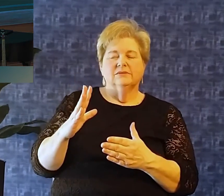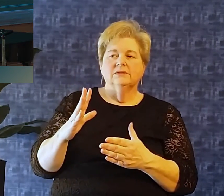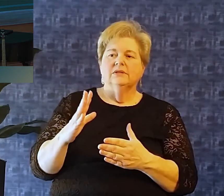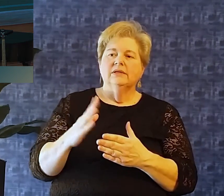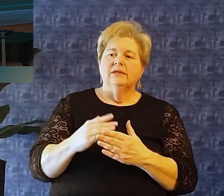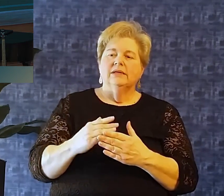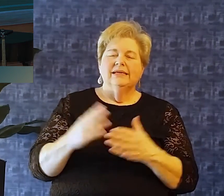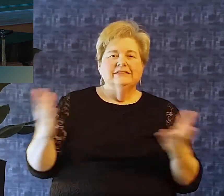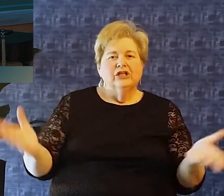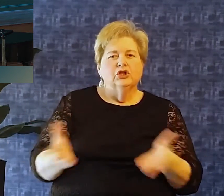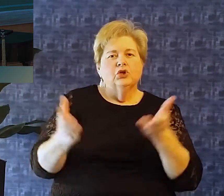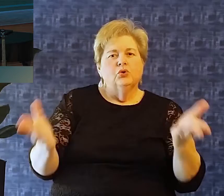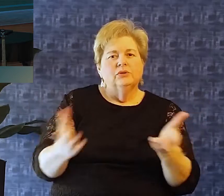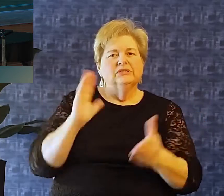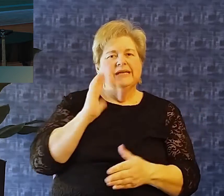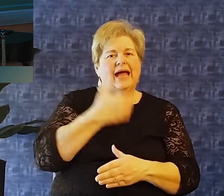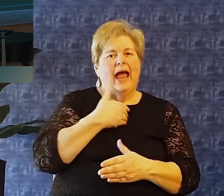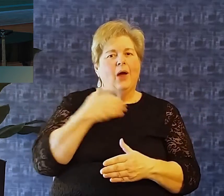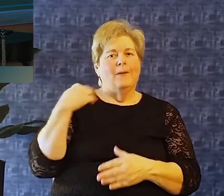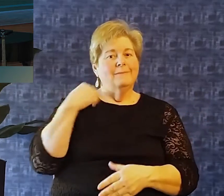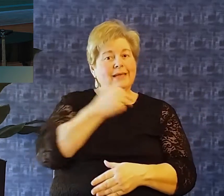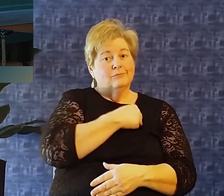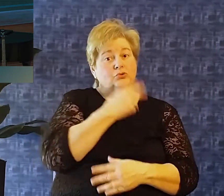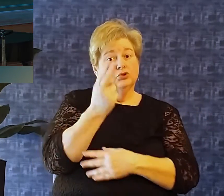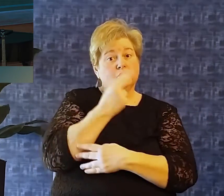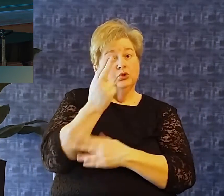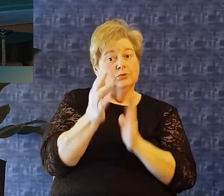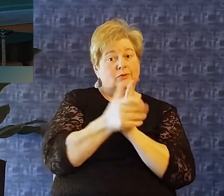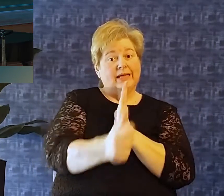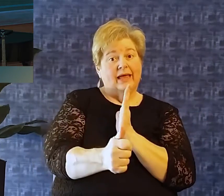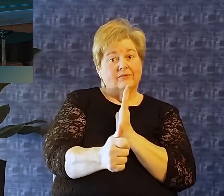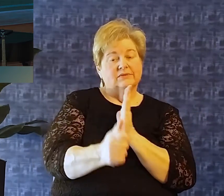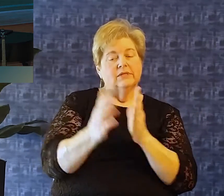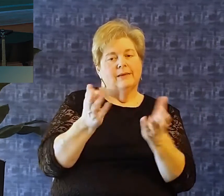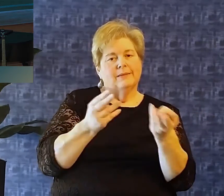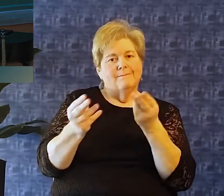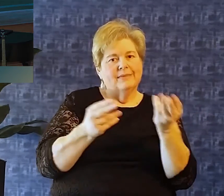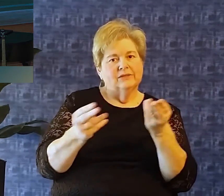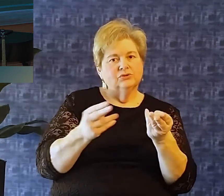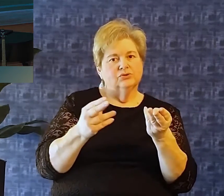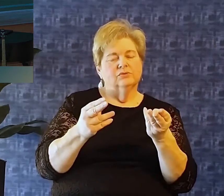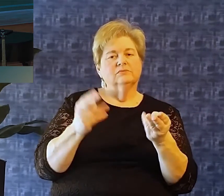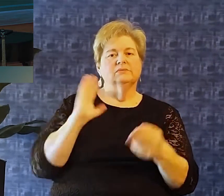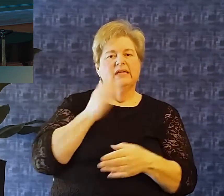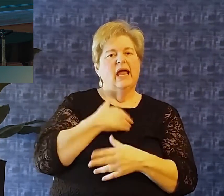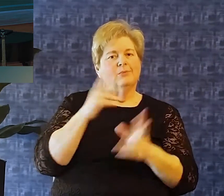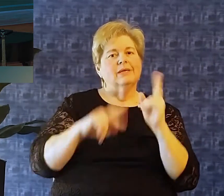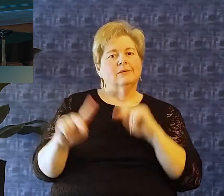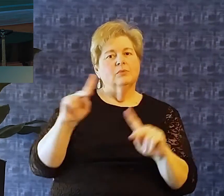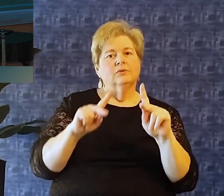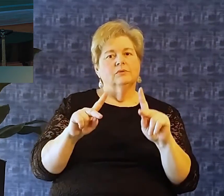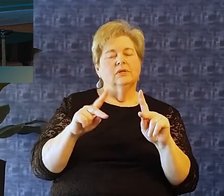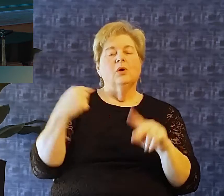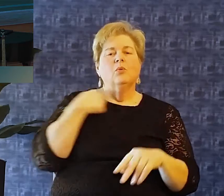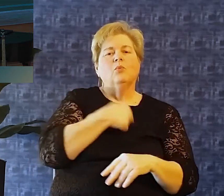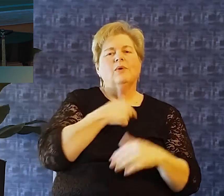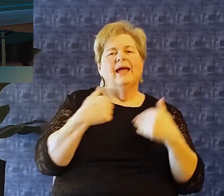our members to use their giftedness to minister to our body And we have some